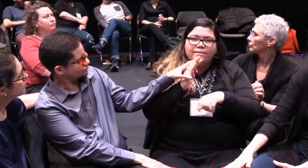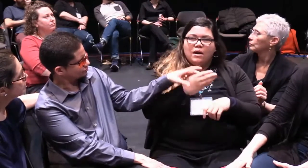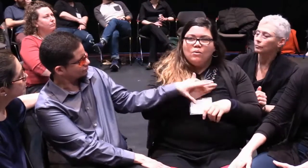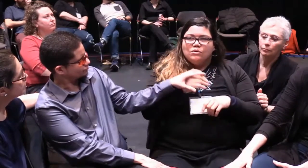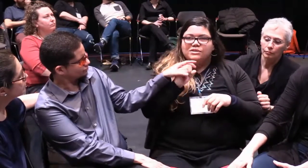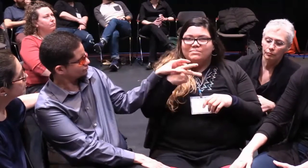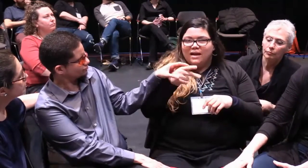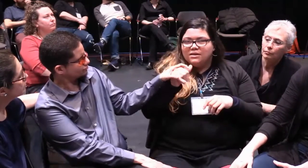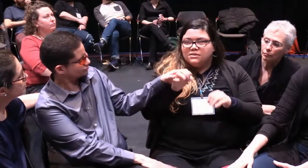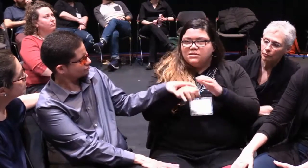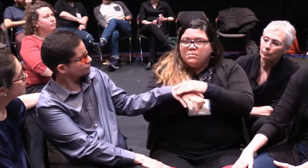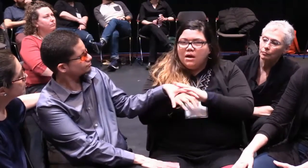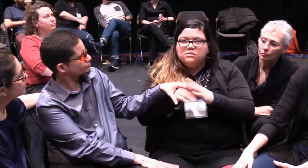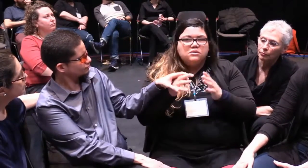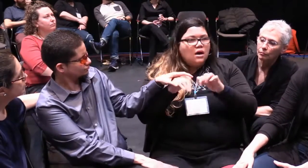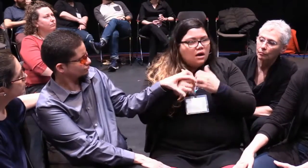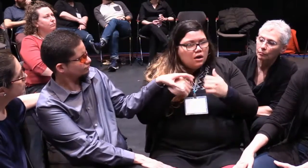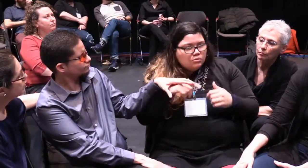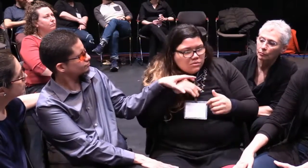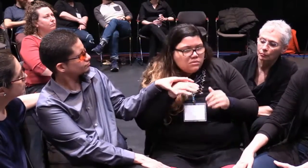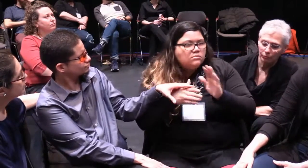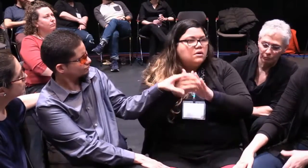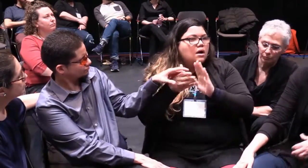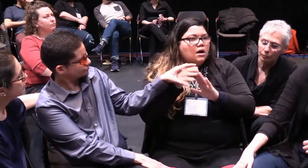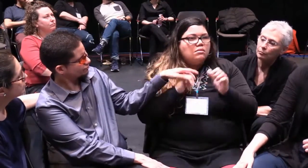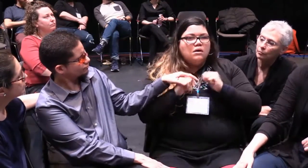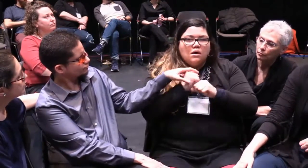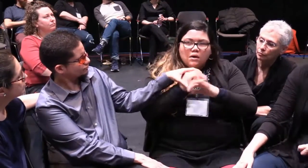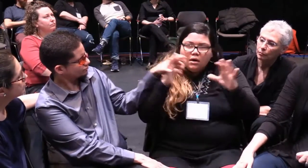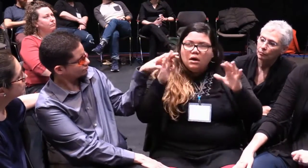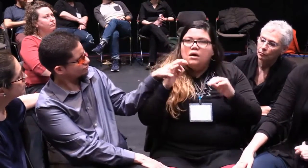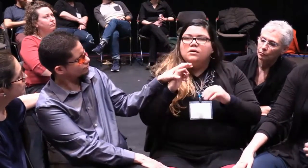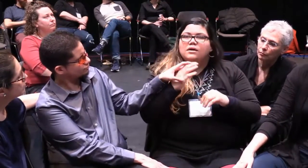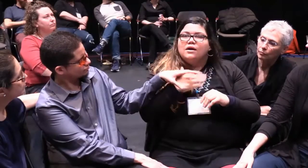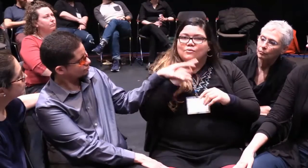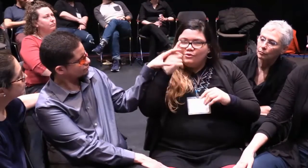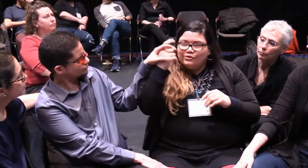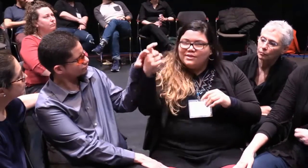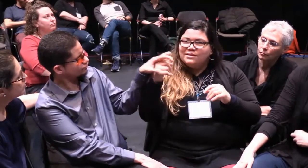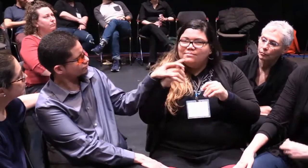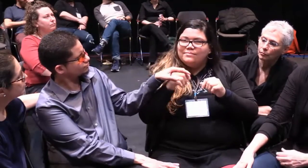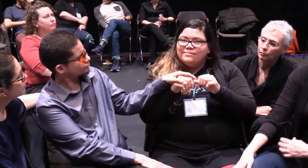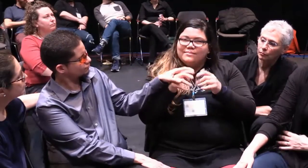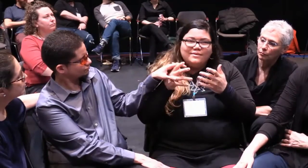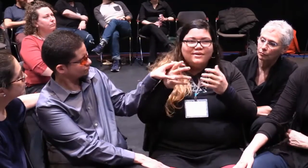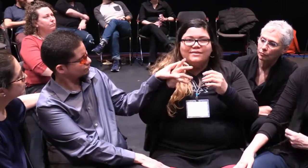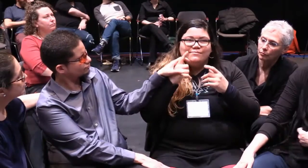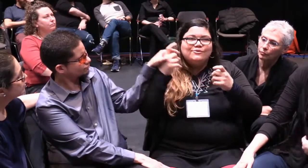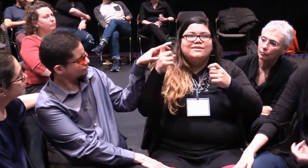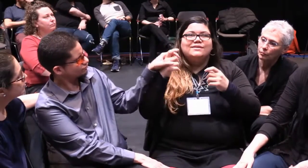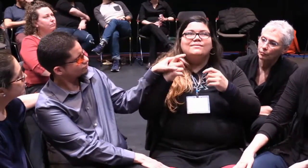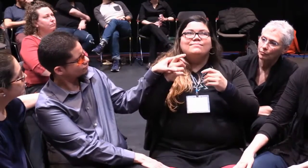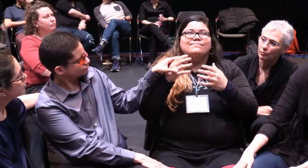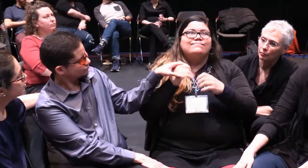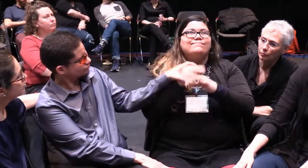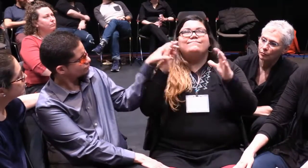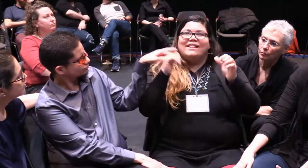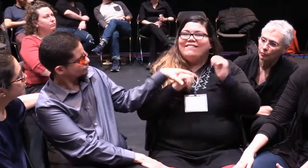One theater company wanted to set up a space for us to fulfill our dreams and fulfill our vision